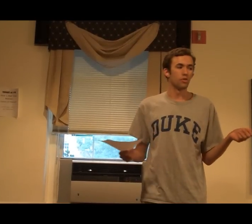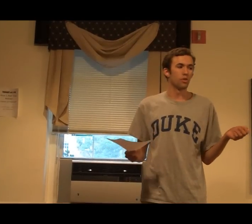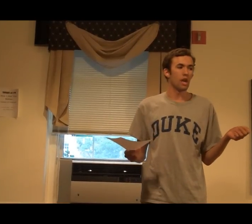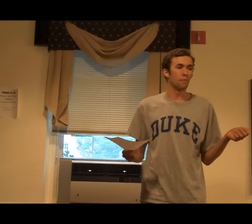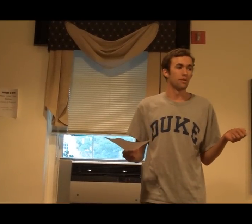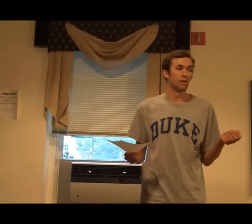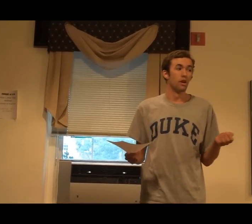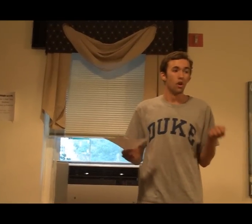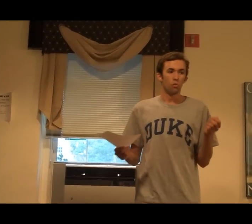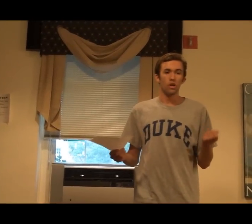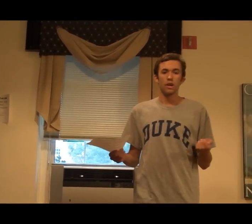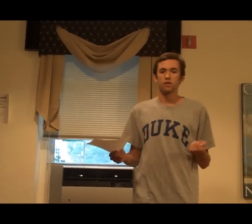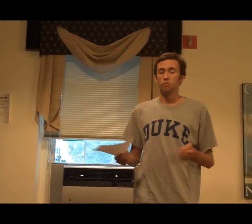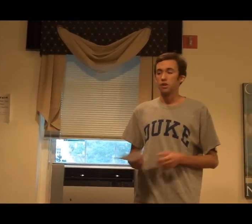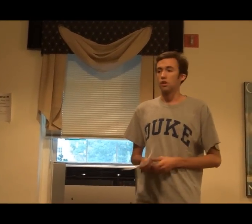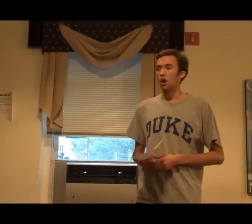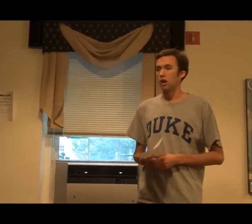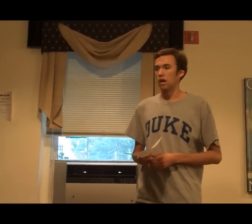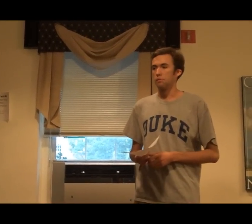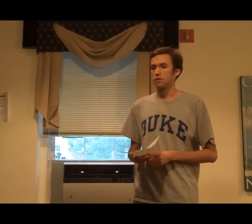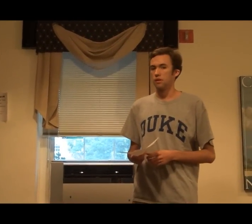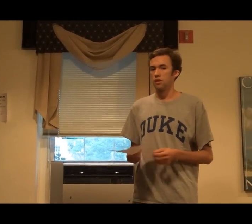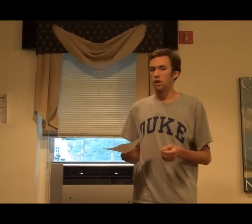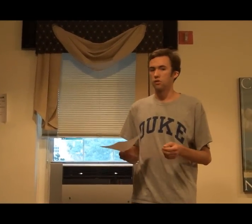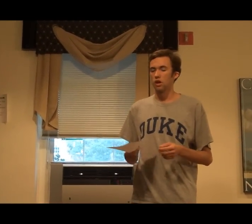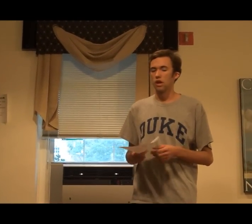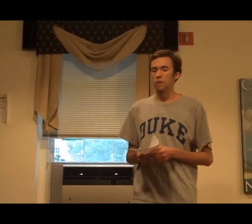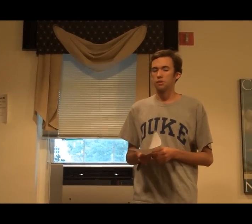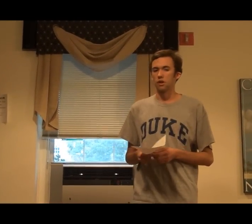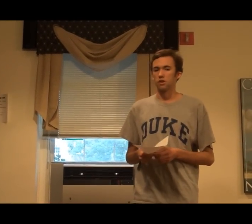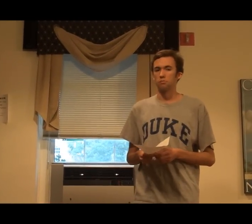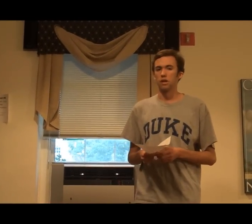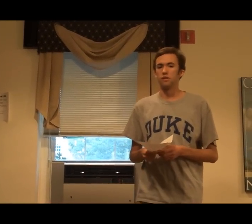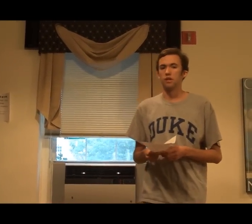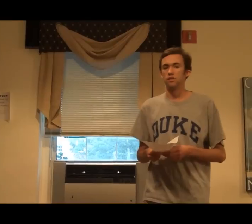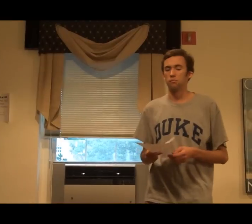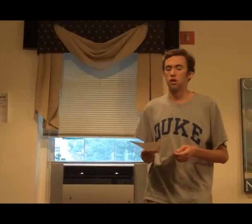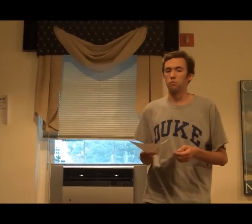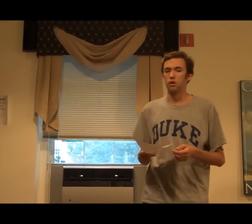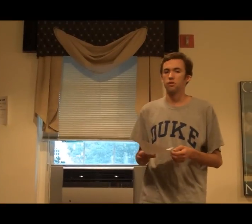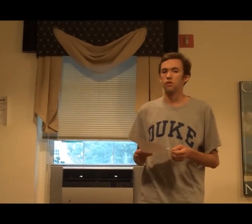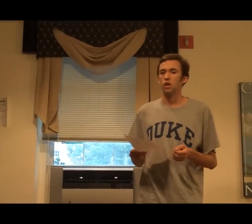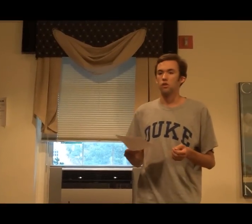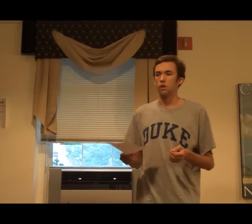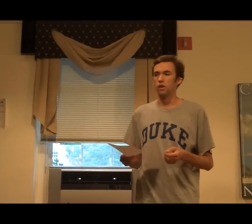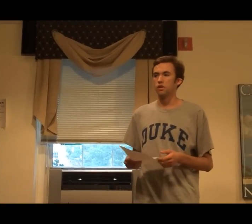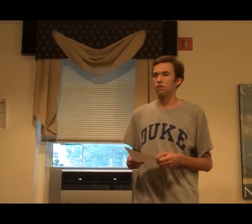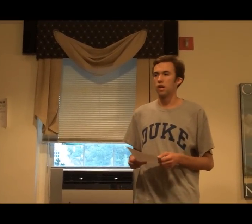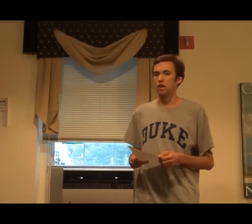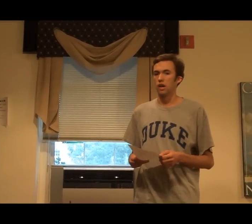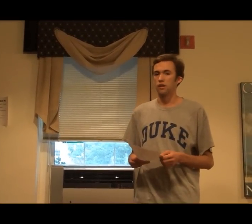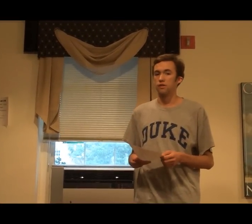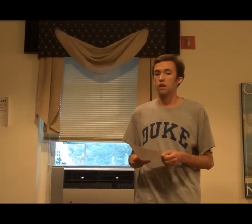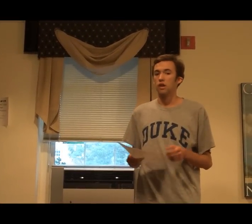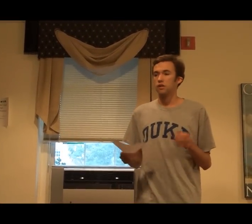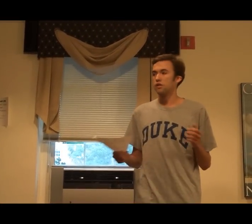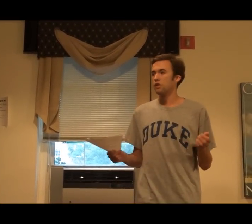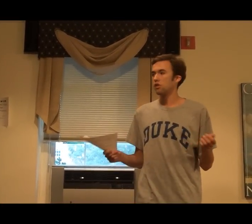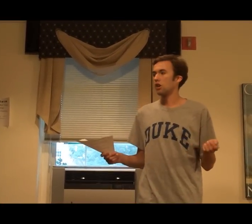with apes. We as humans are apes. The other great apes are chimpanzees and bonobos, gorillas and orangutans. Since these are our